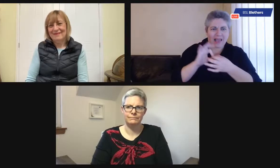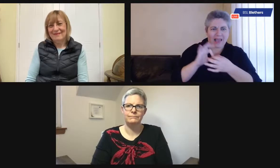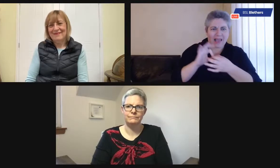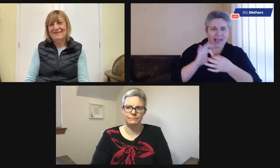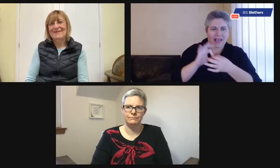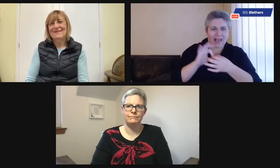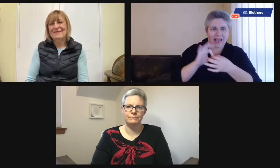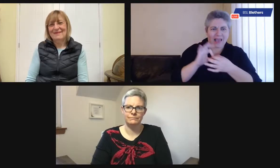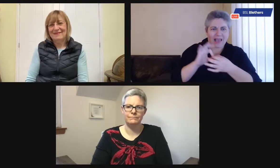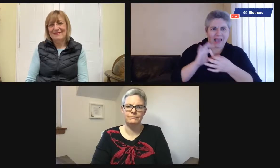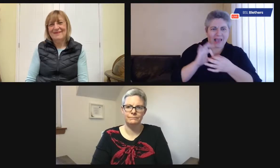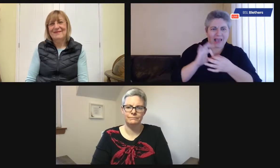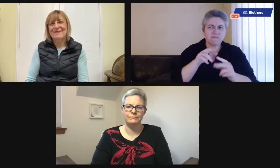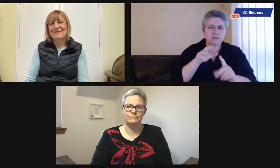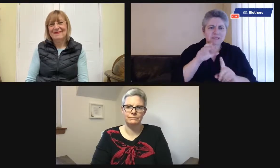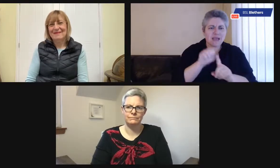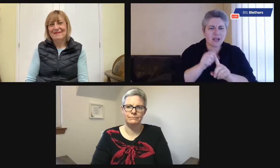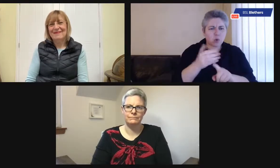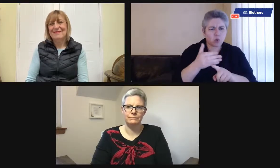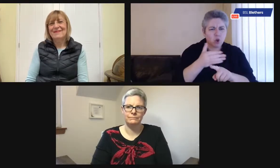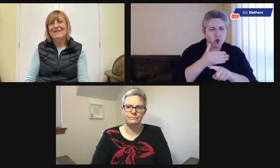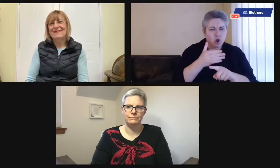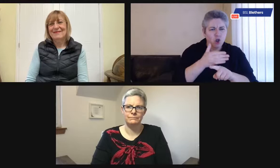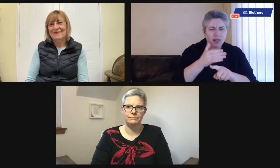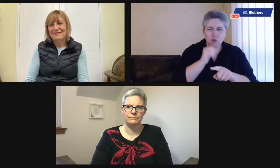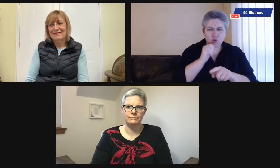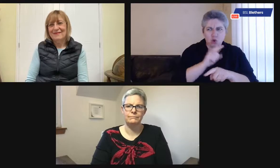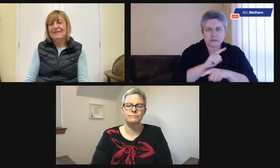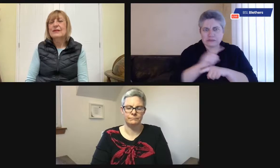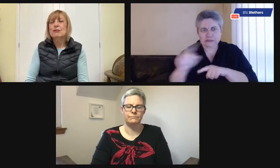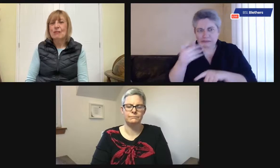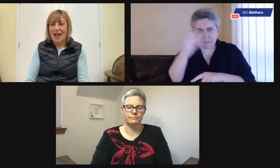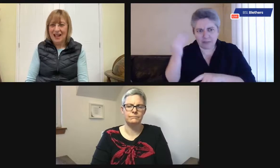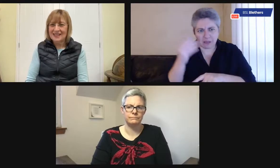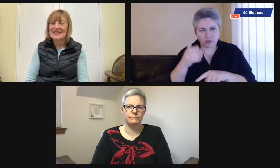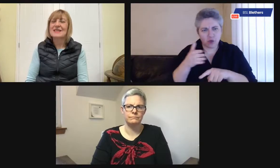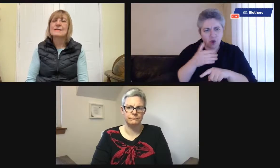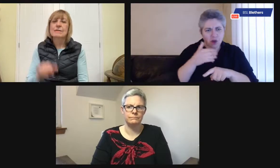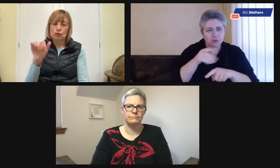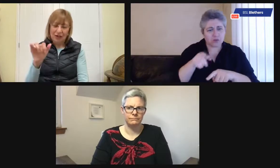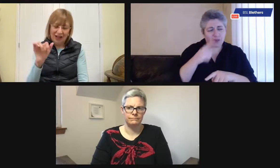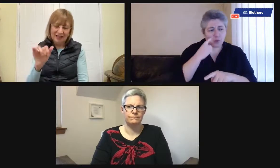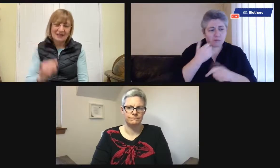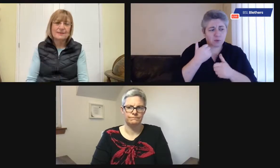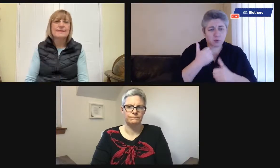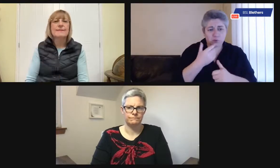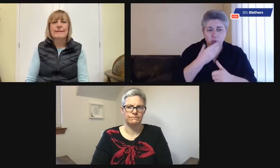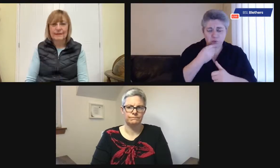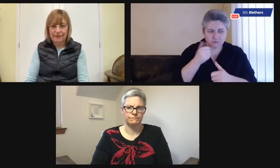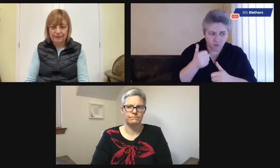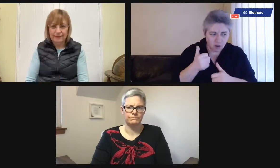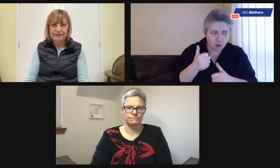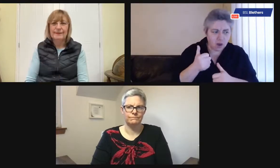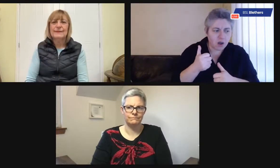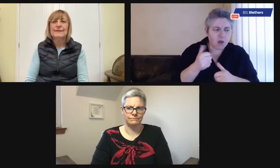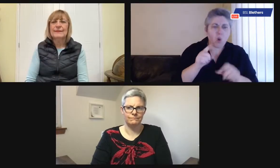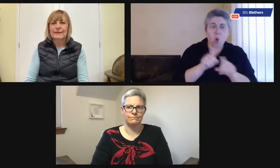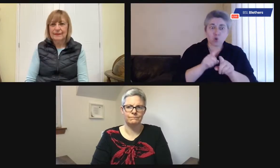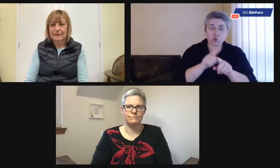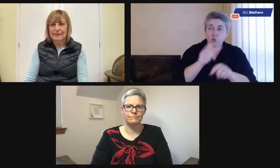things that kind of tie in to times of day and start to